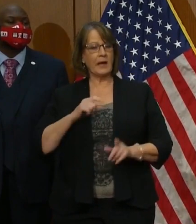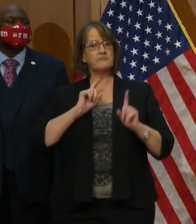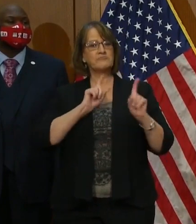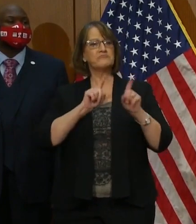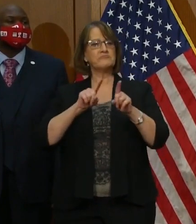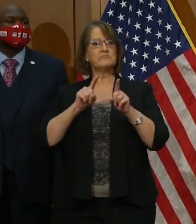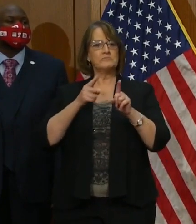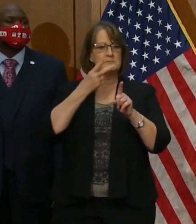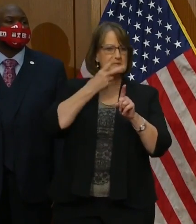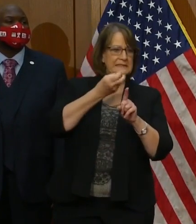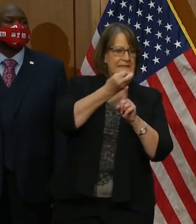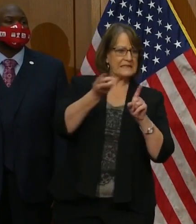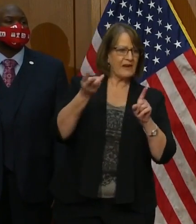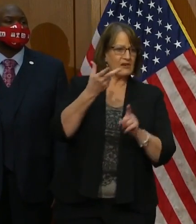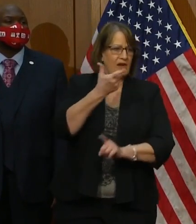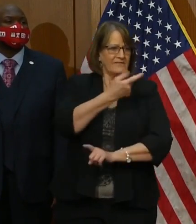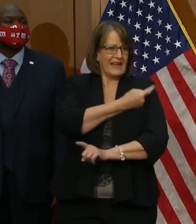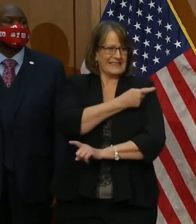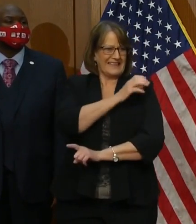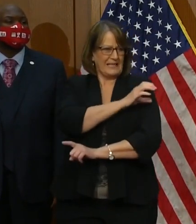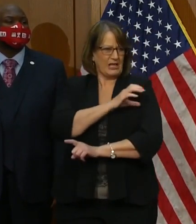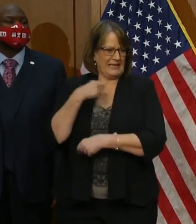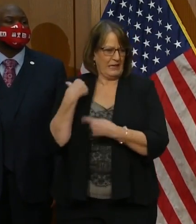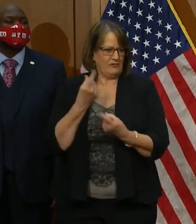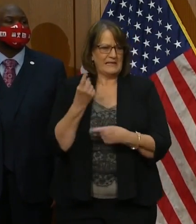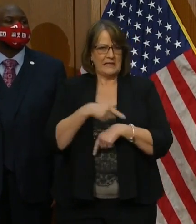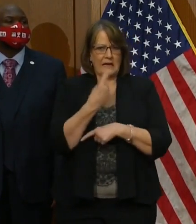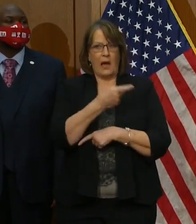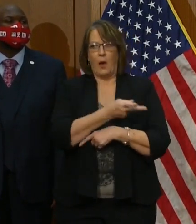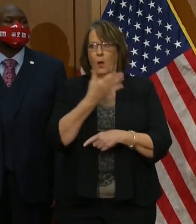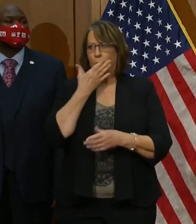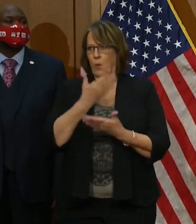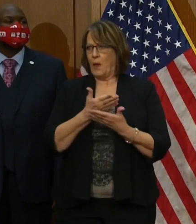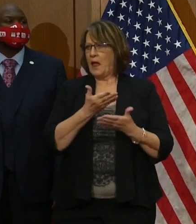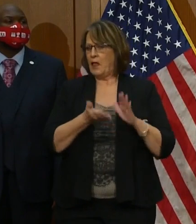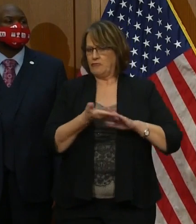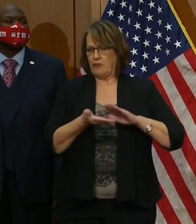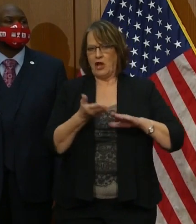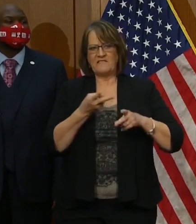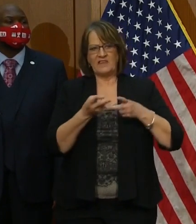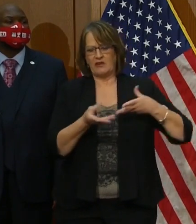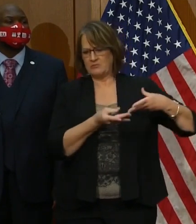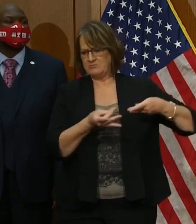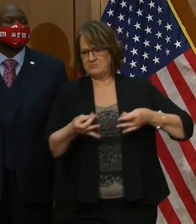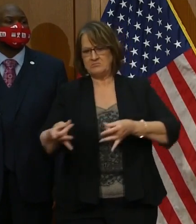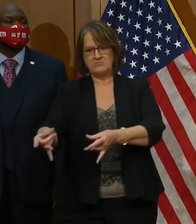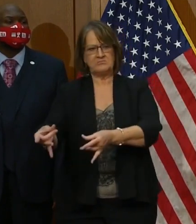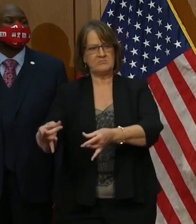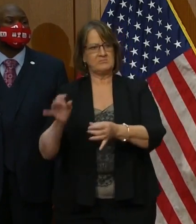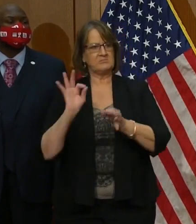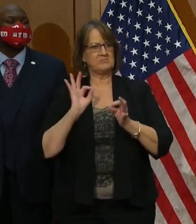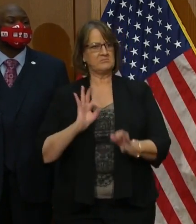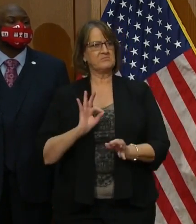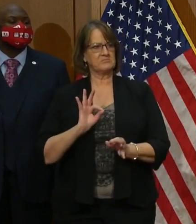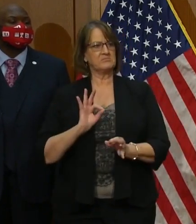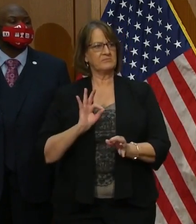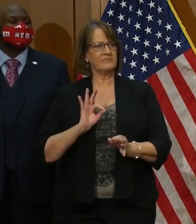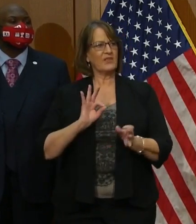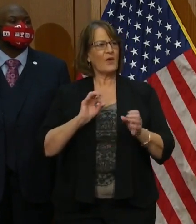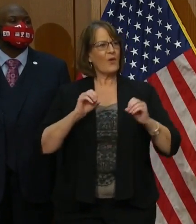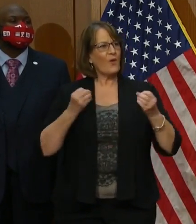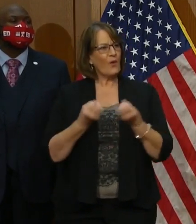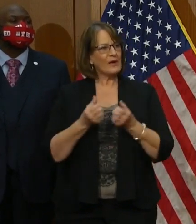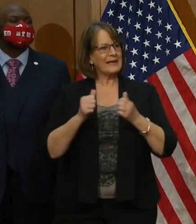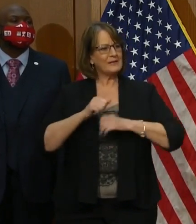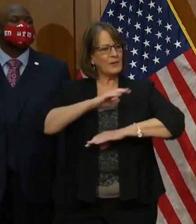number of vaccination clinics in recent days, and they are well run, and they are very efficient. They're organized with tables for